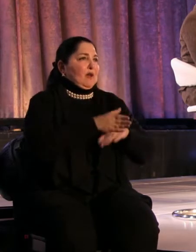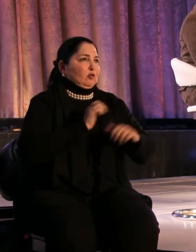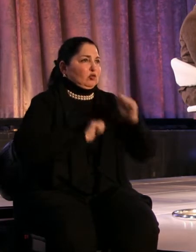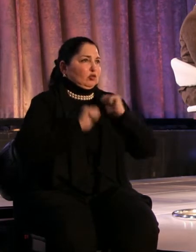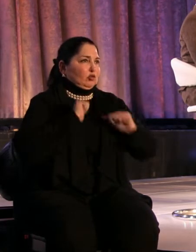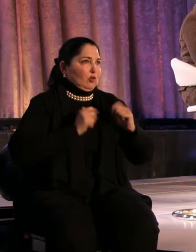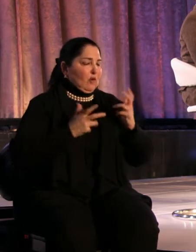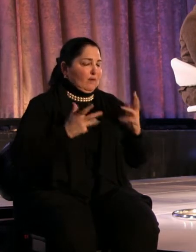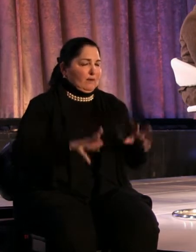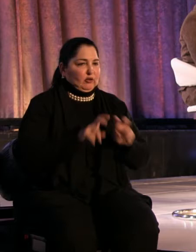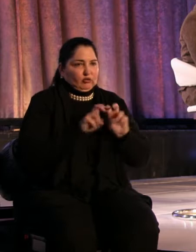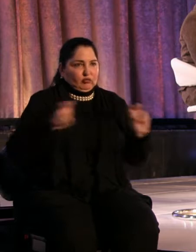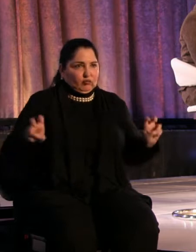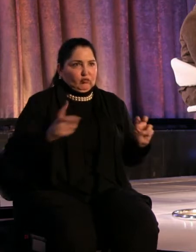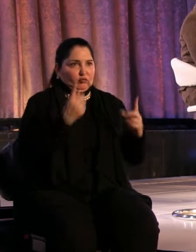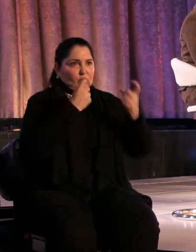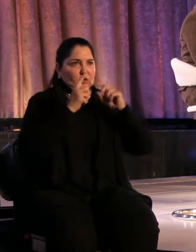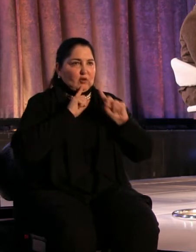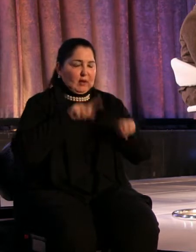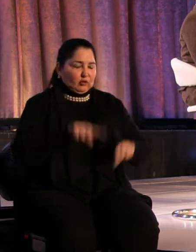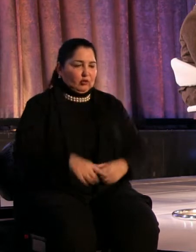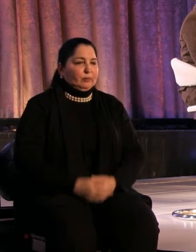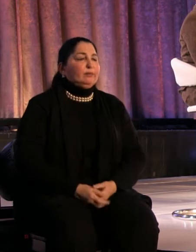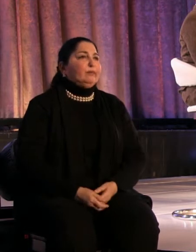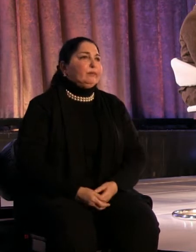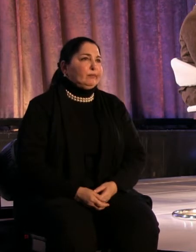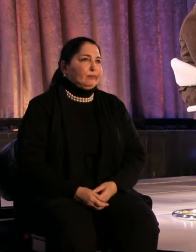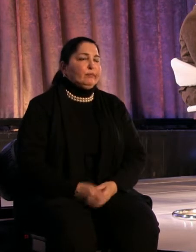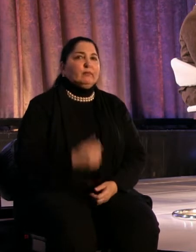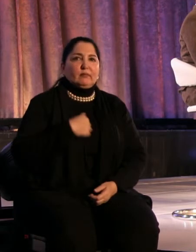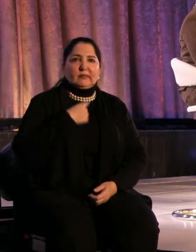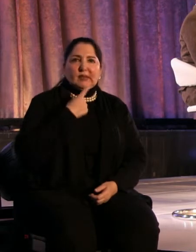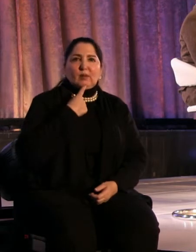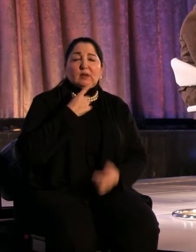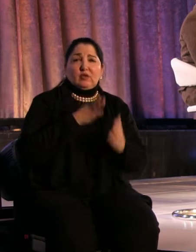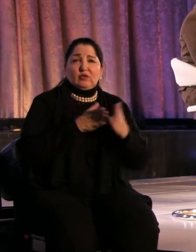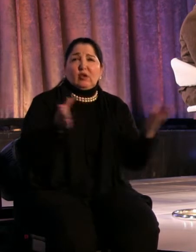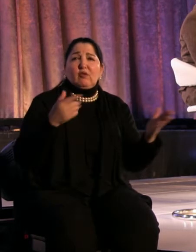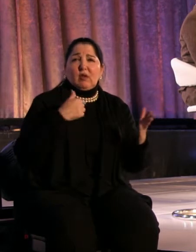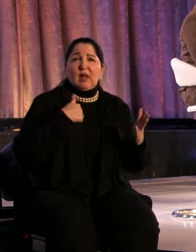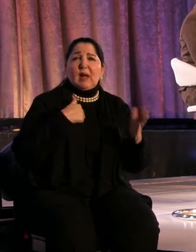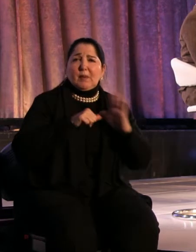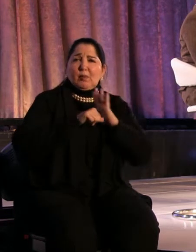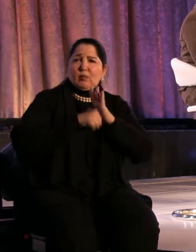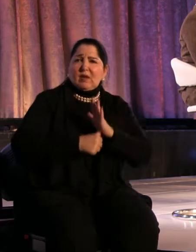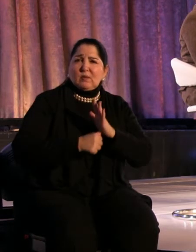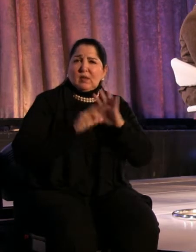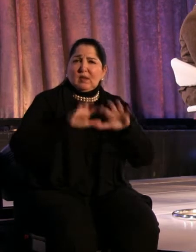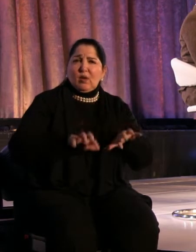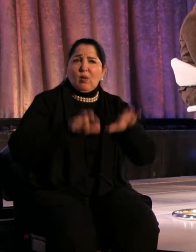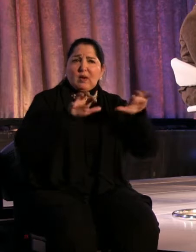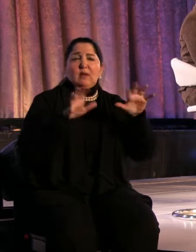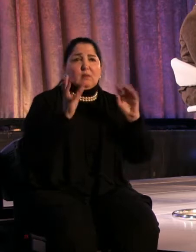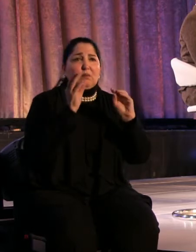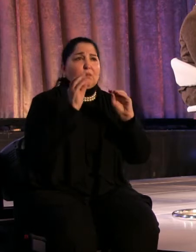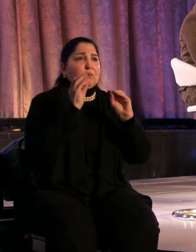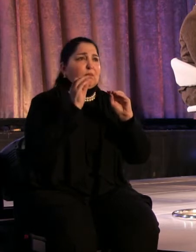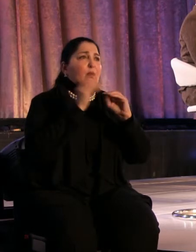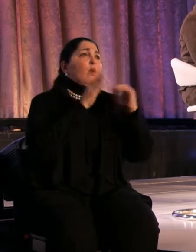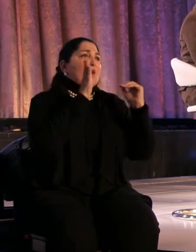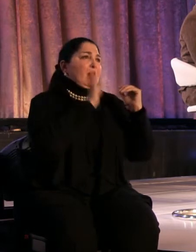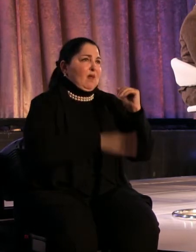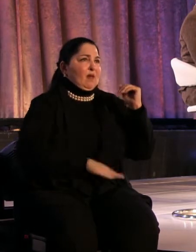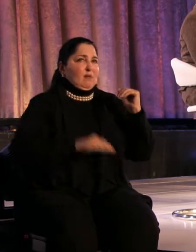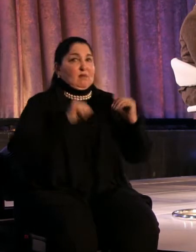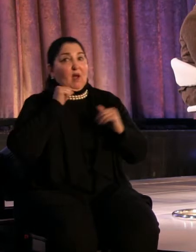And I would say that in general, I'm more impressed with the audience than not impressed. And we've